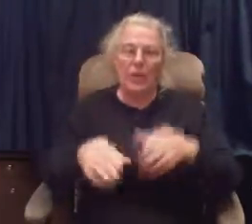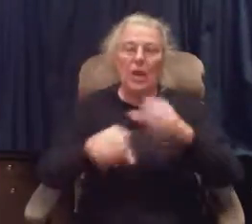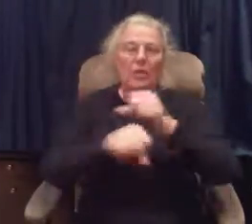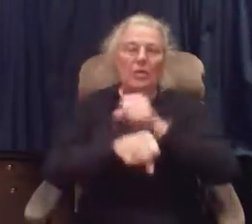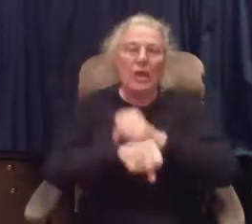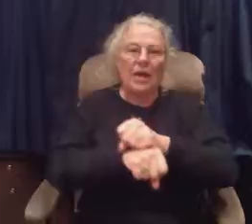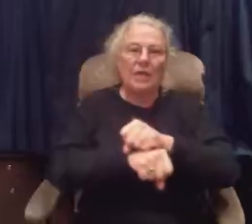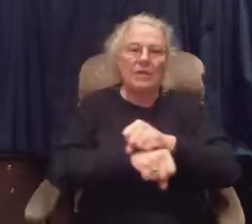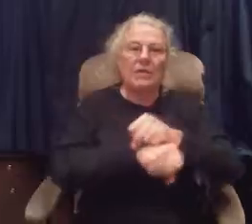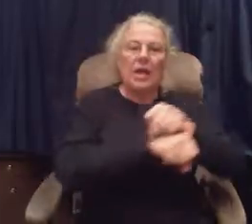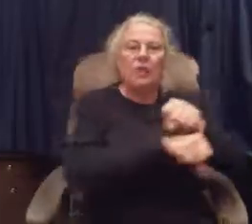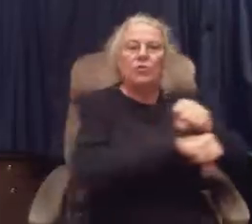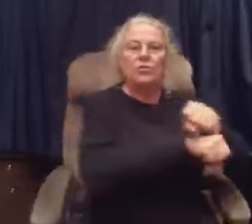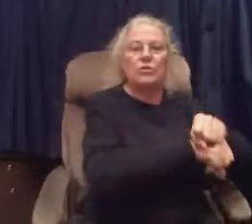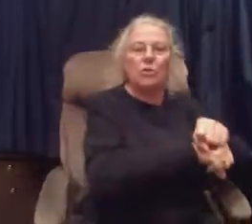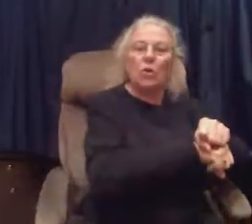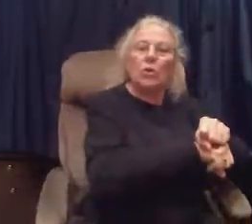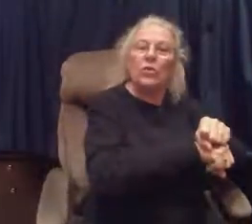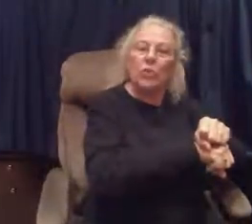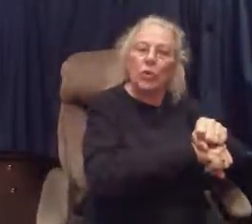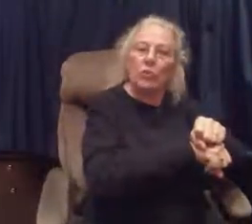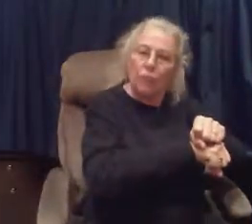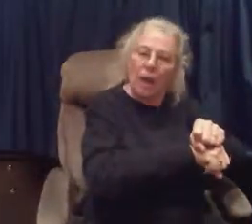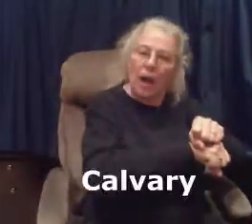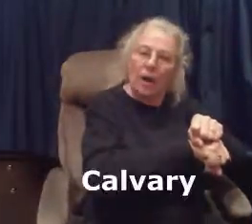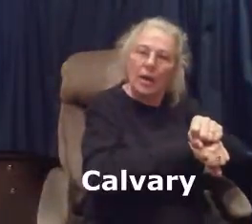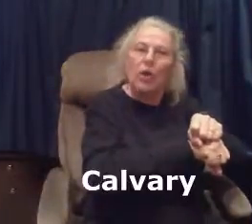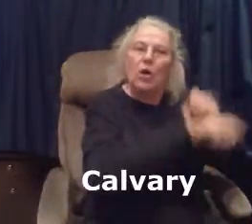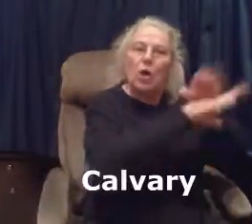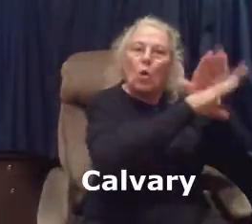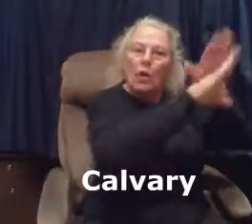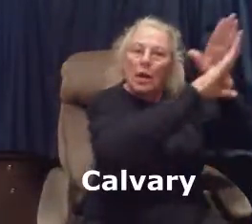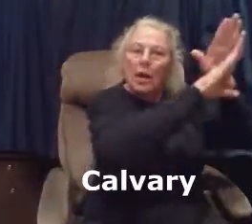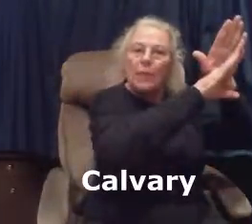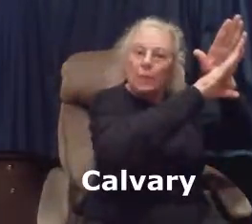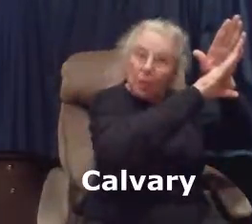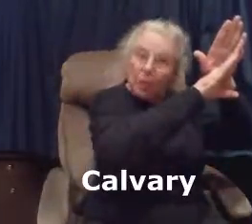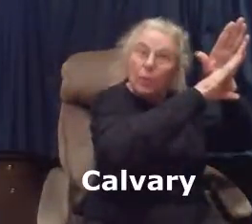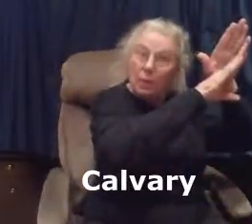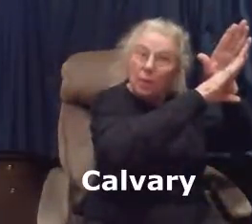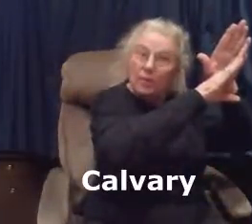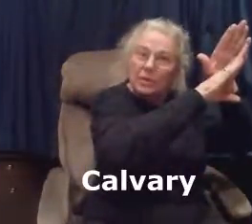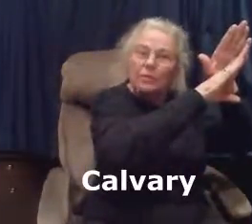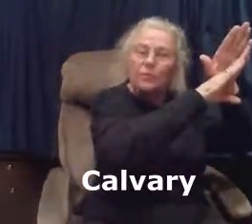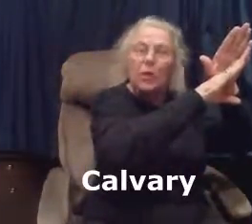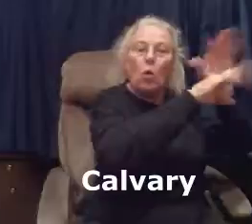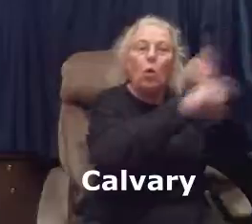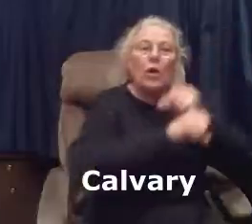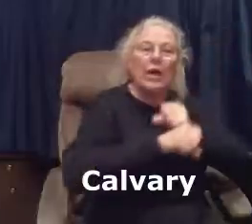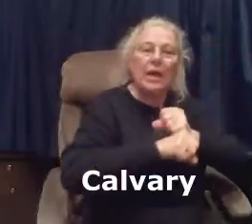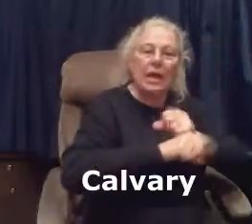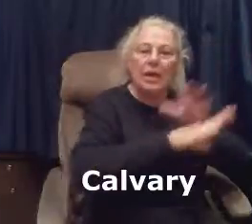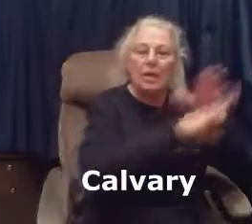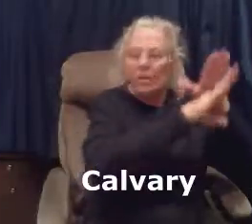That is, and you start with the word rock going up. Remember mountain or hill